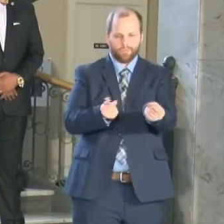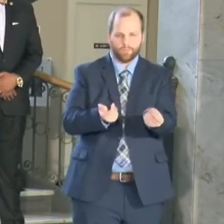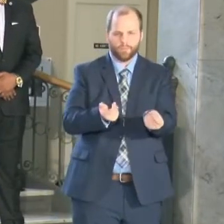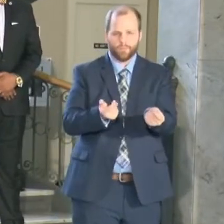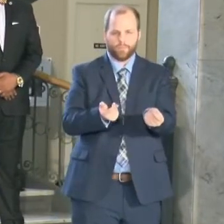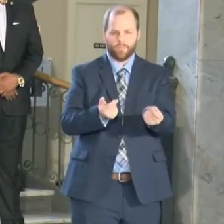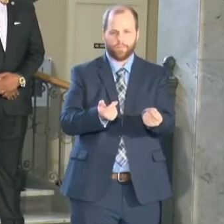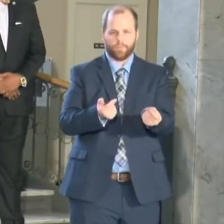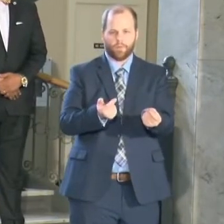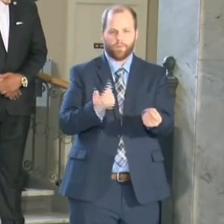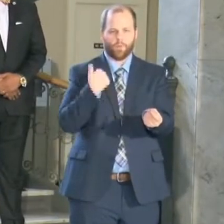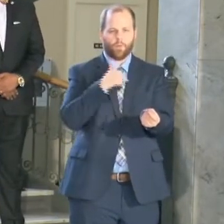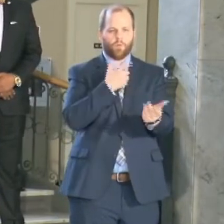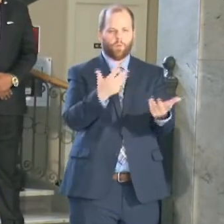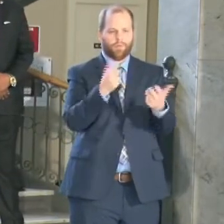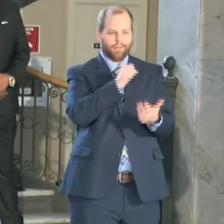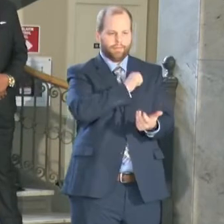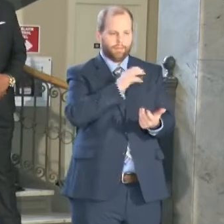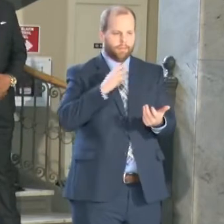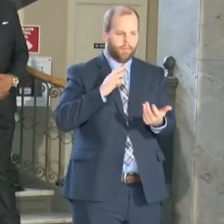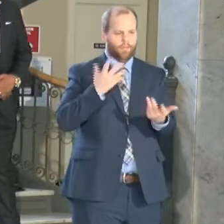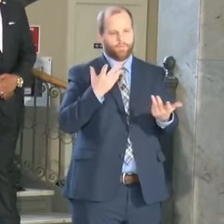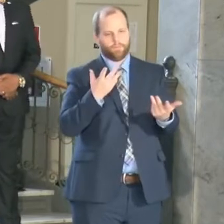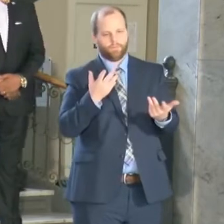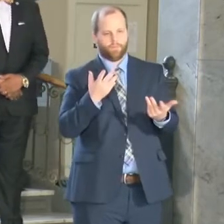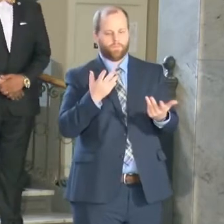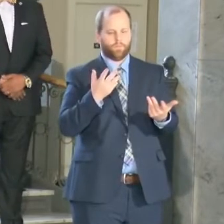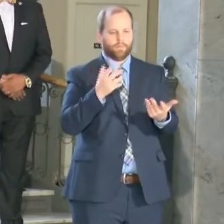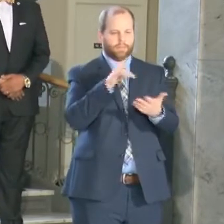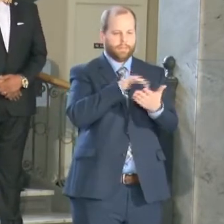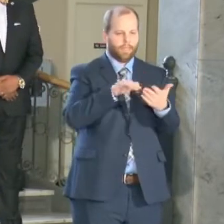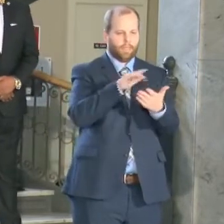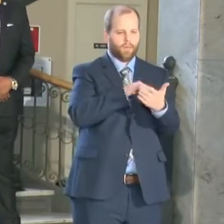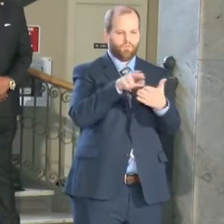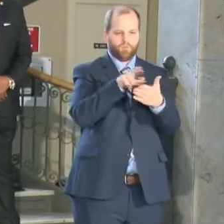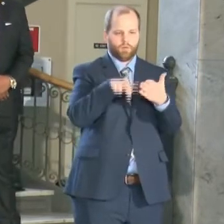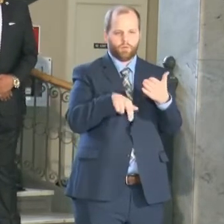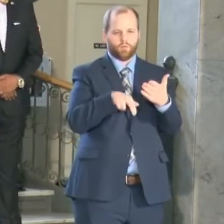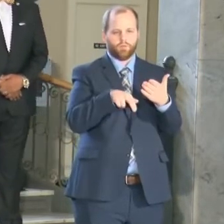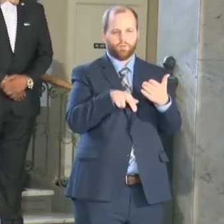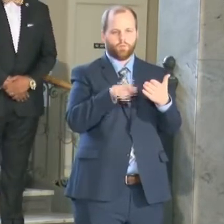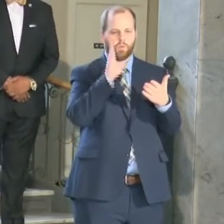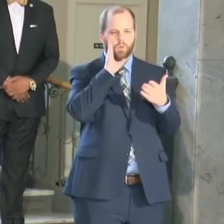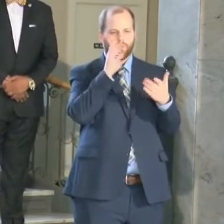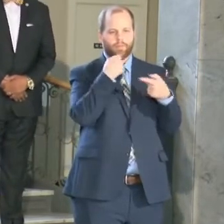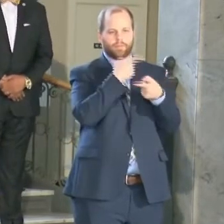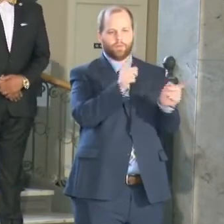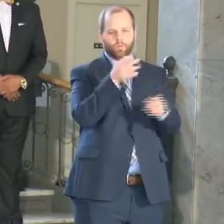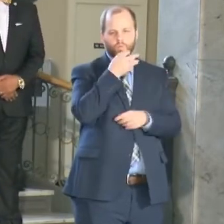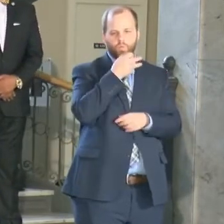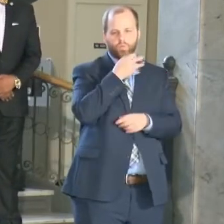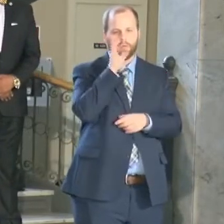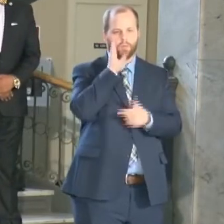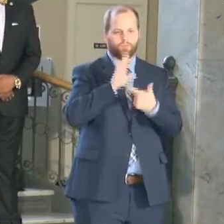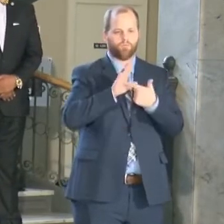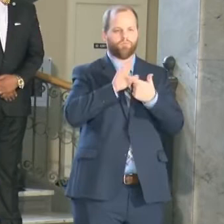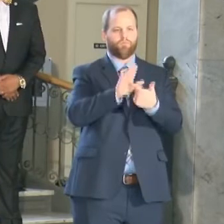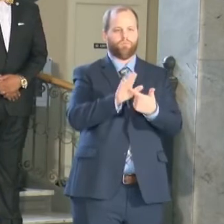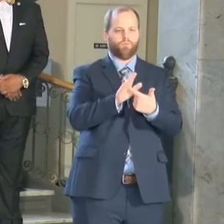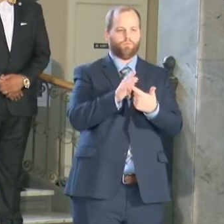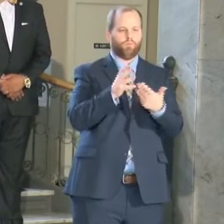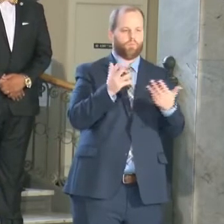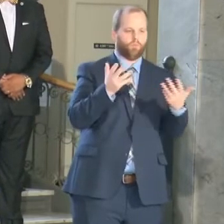staffing study to be uh coming out here pretty soon and that's going to be able to tell us uh some some things on what we can